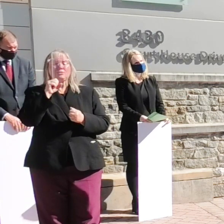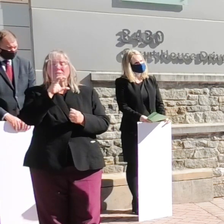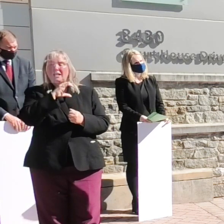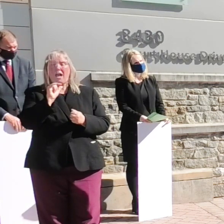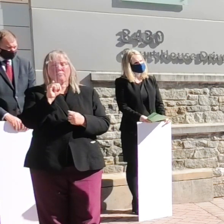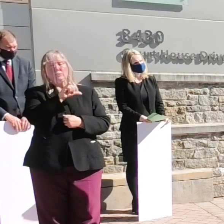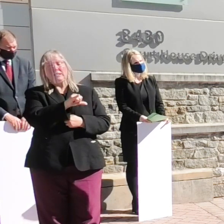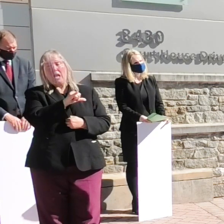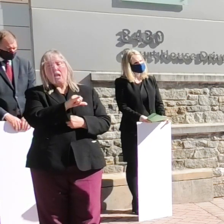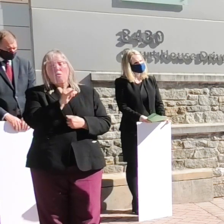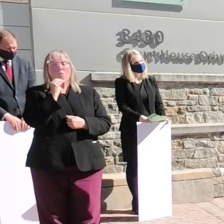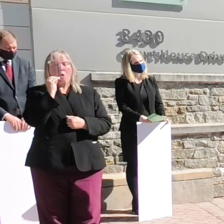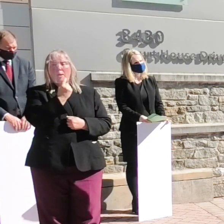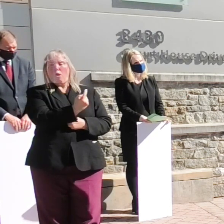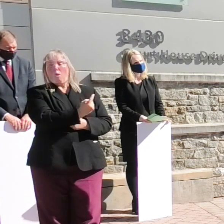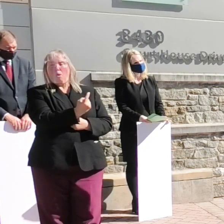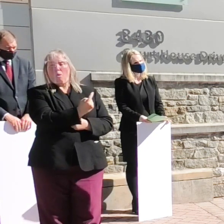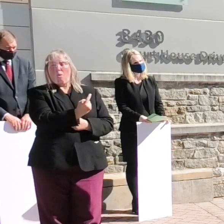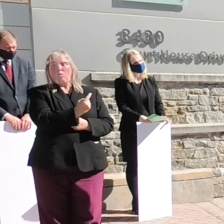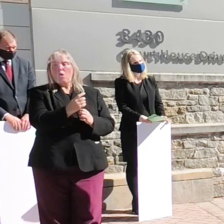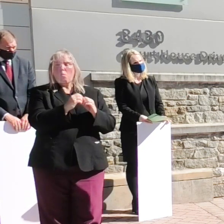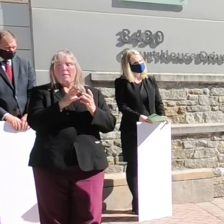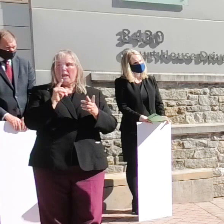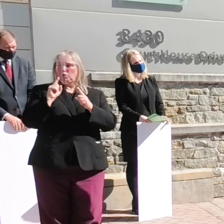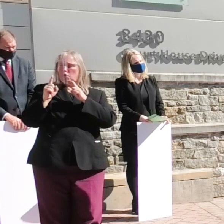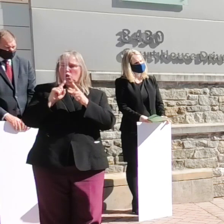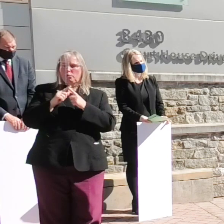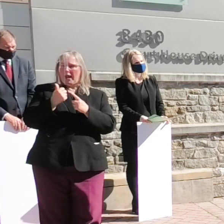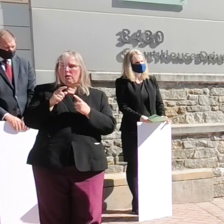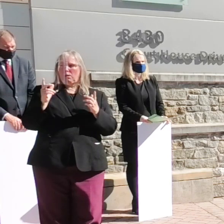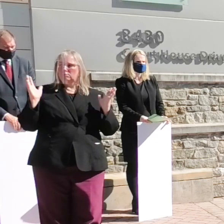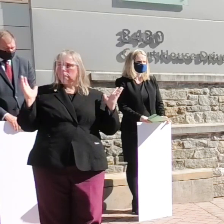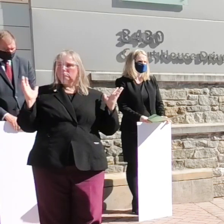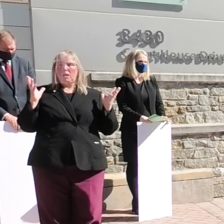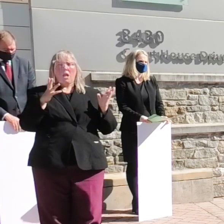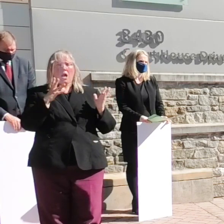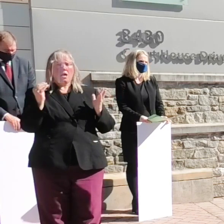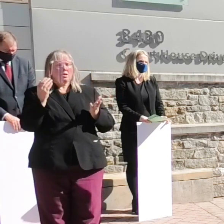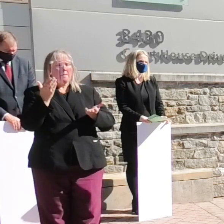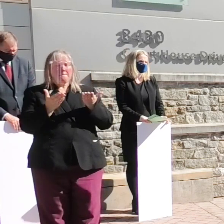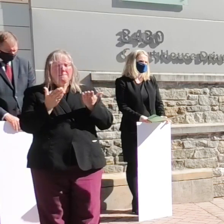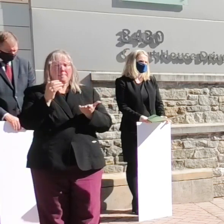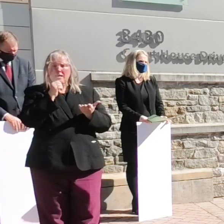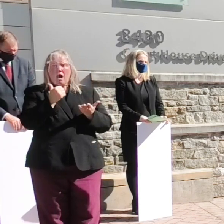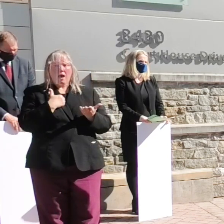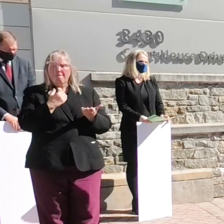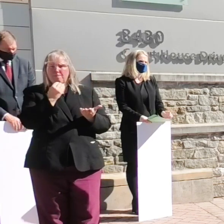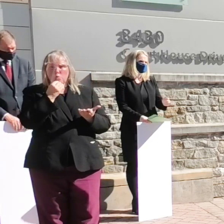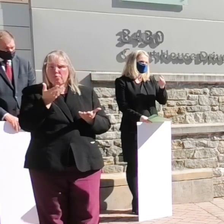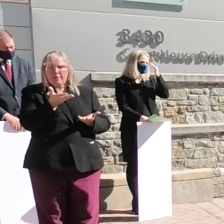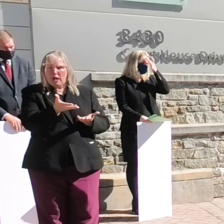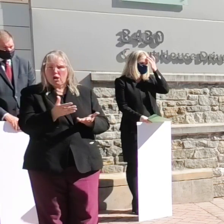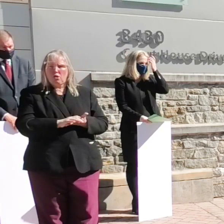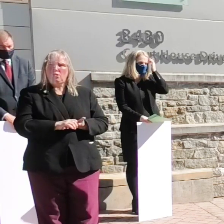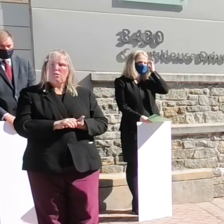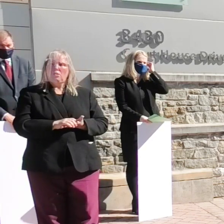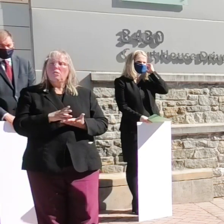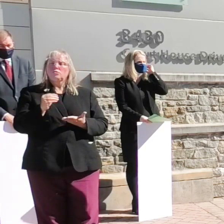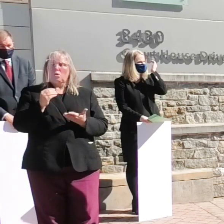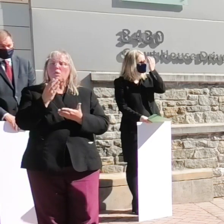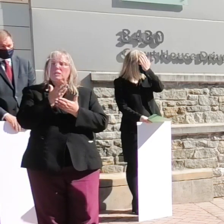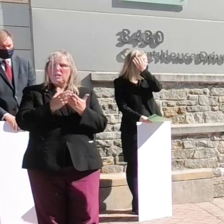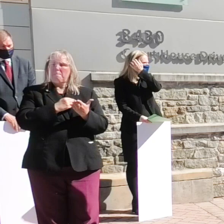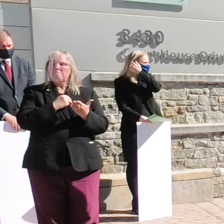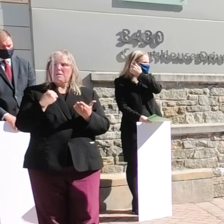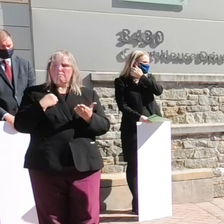home alone without talking to anybody and may may not have a food on the table some